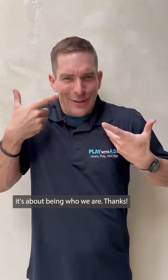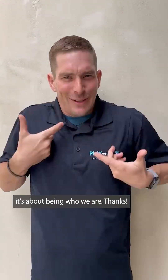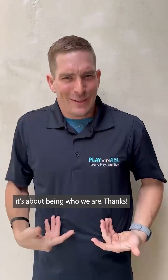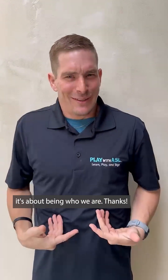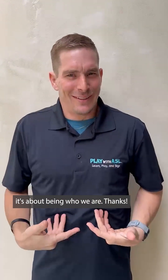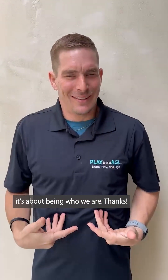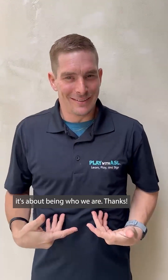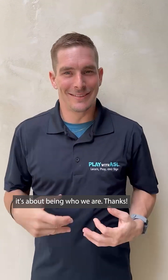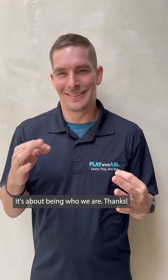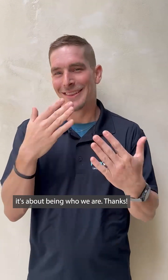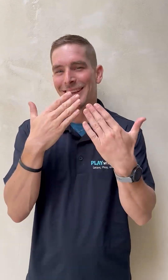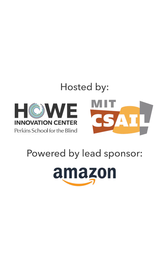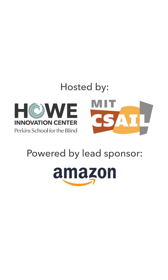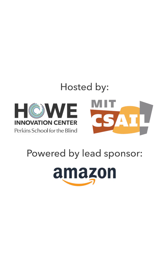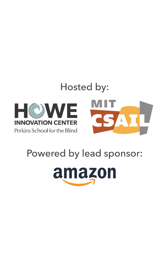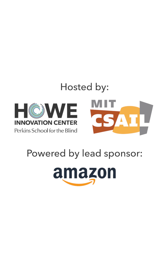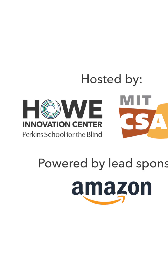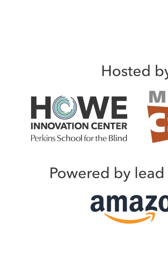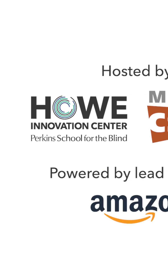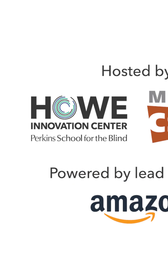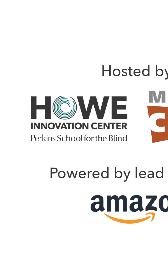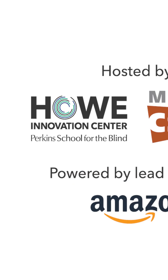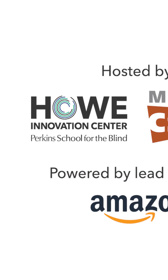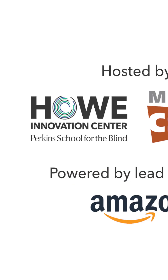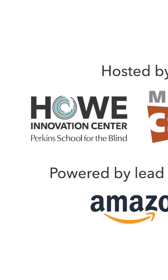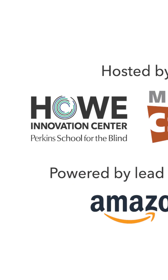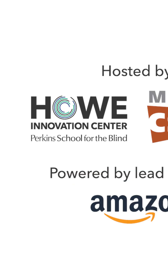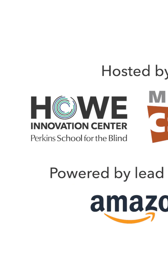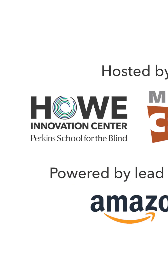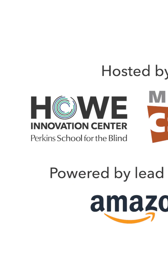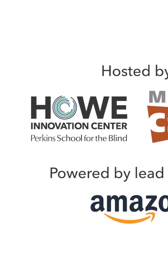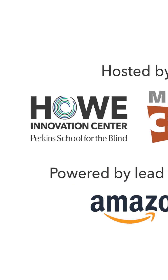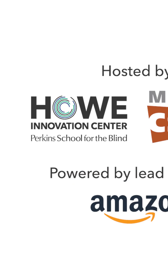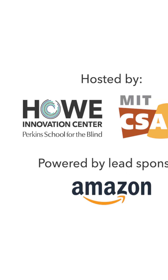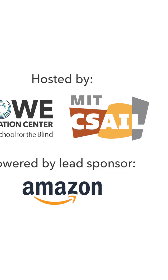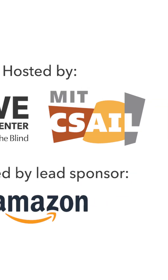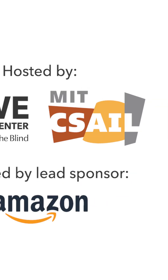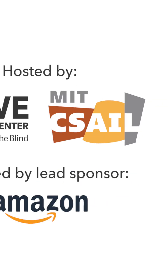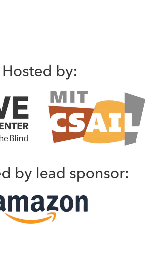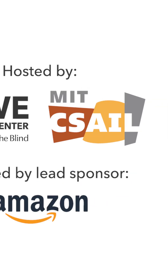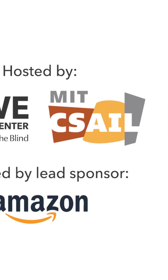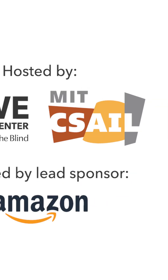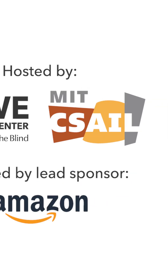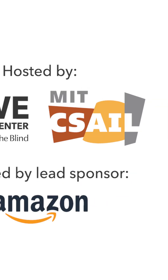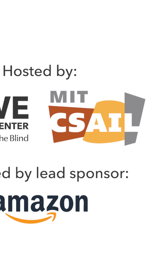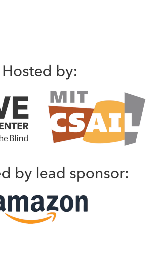being who we are. Thanks. Hosted by Howe Innovation Center, Perkins School for the Blind, MIT, Computer Science and